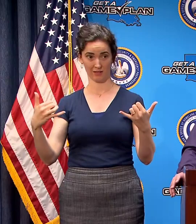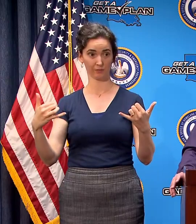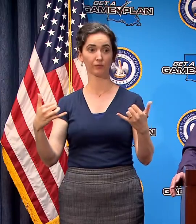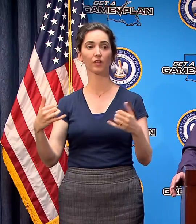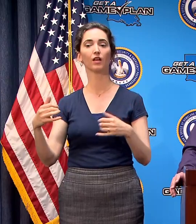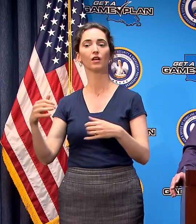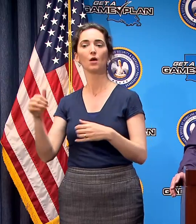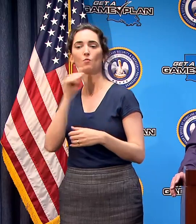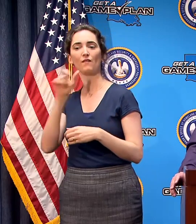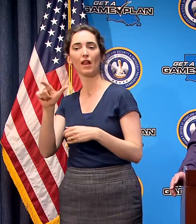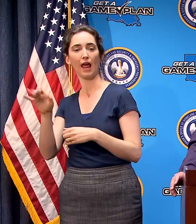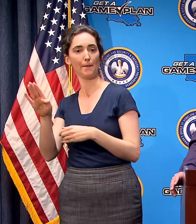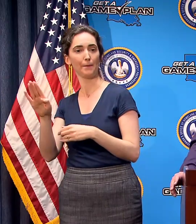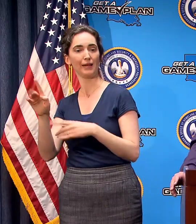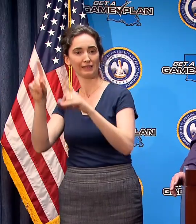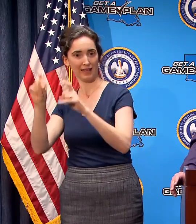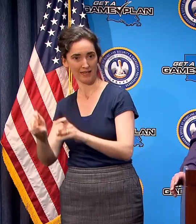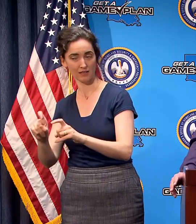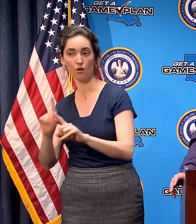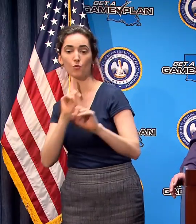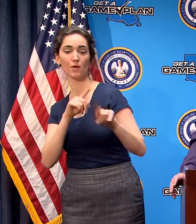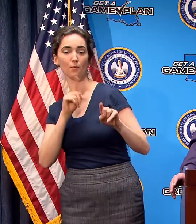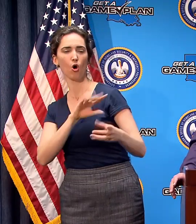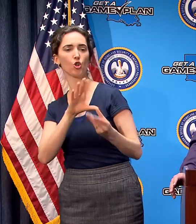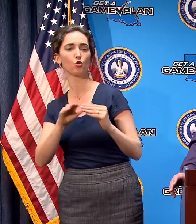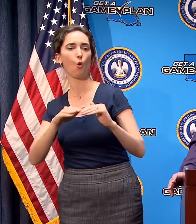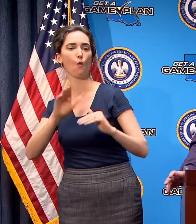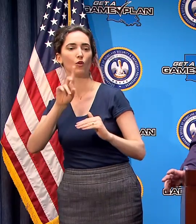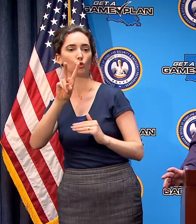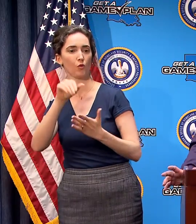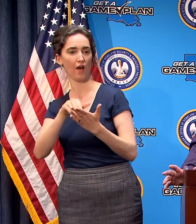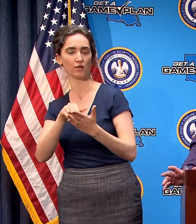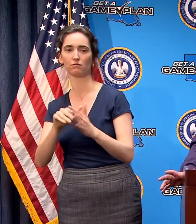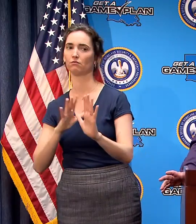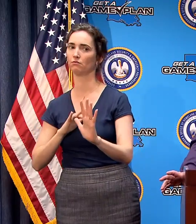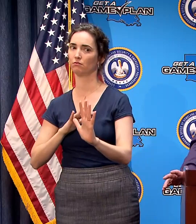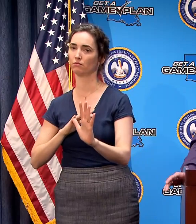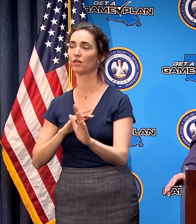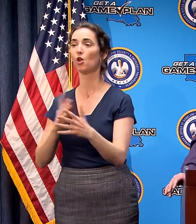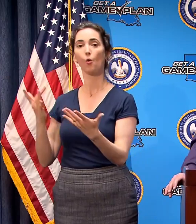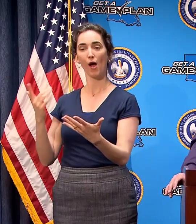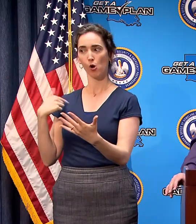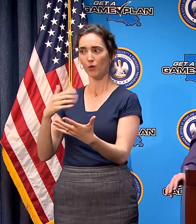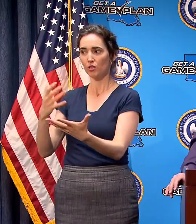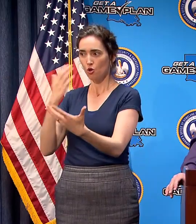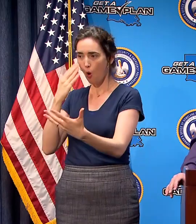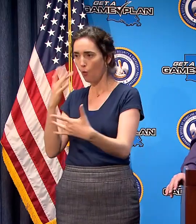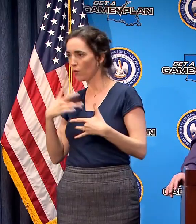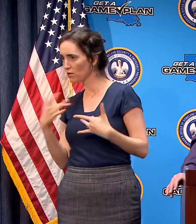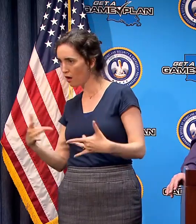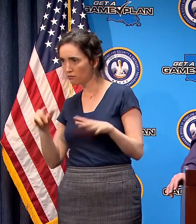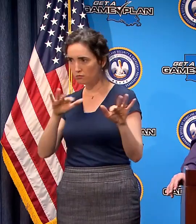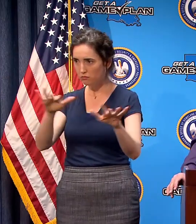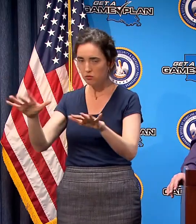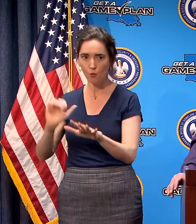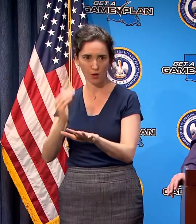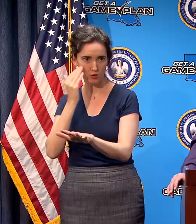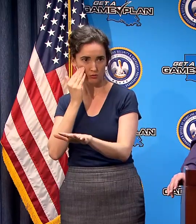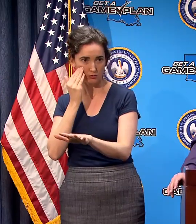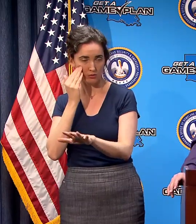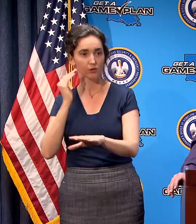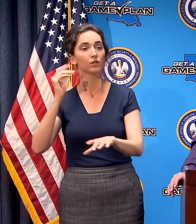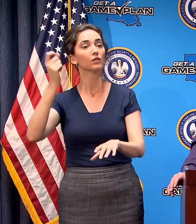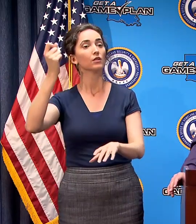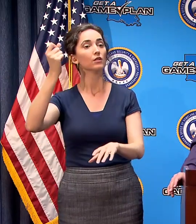commercial lab tests reported to the state that is great we like knowing what we're dealing with the worst thing is to